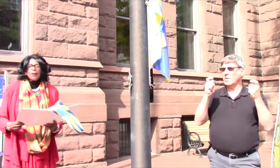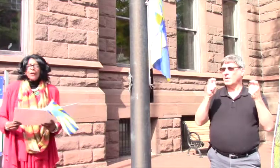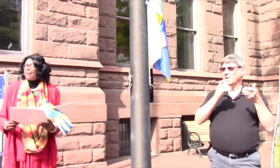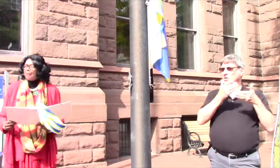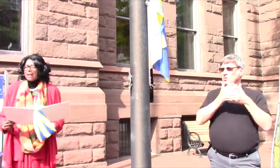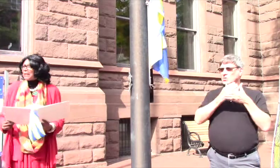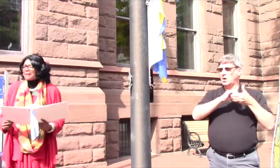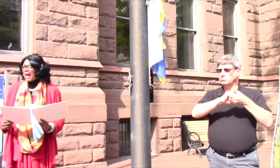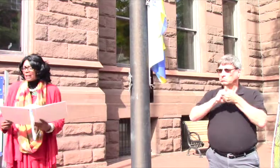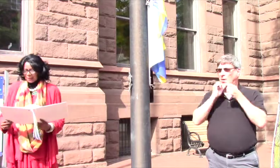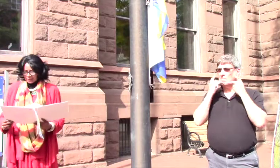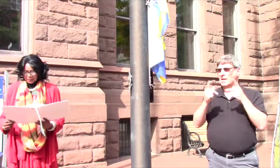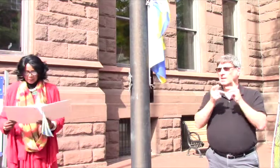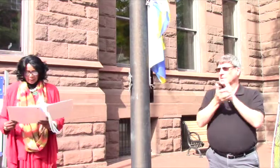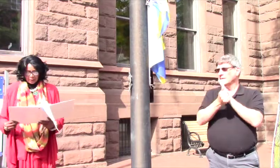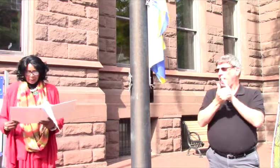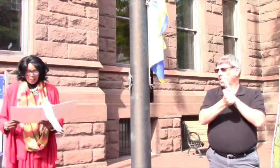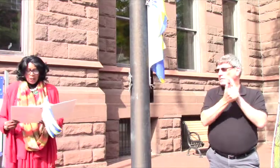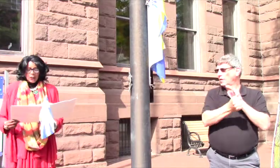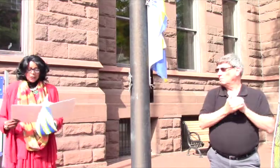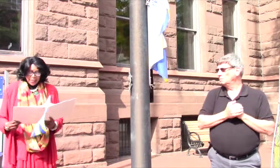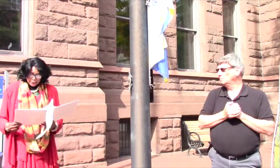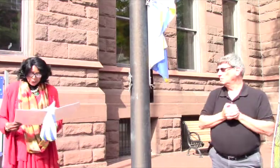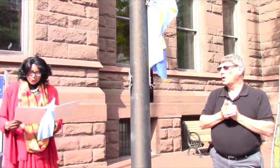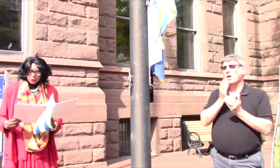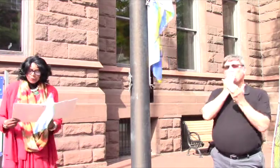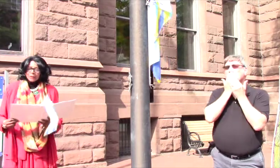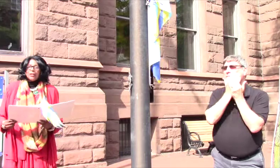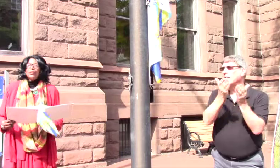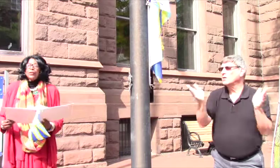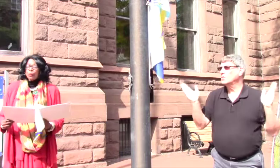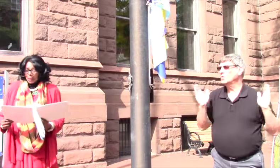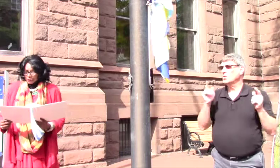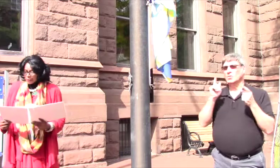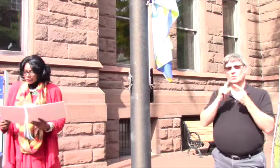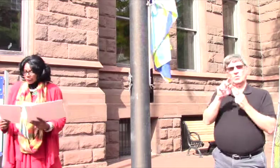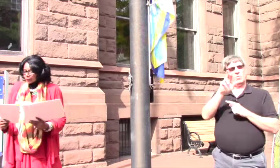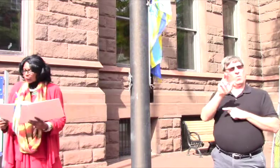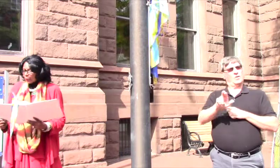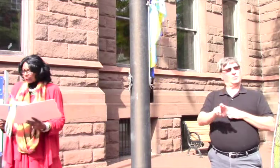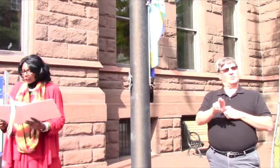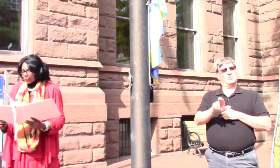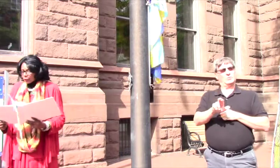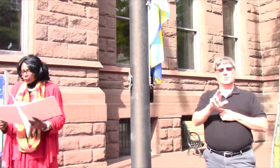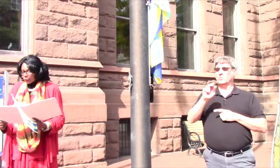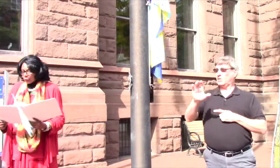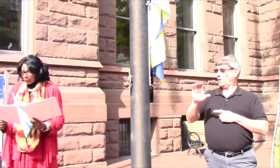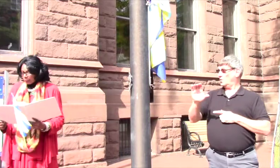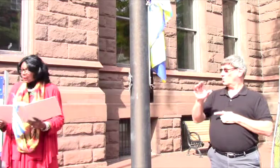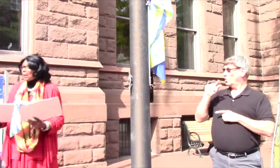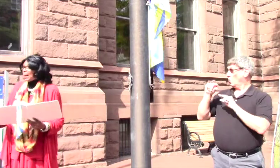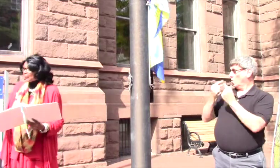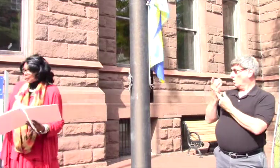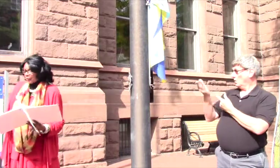their many talents. Thank you to the Rochester Recreation Club for